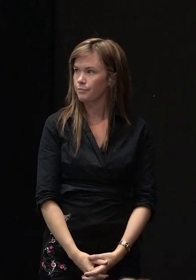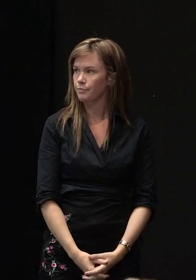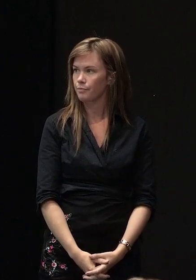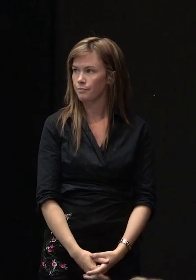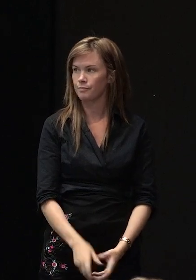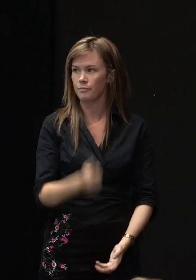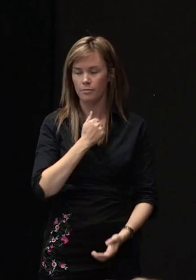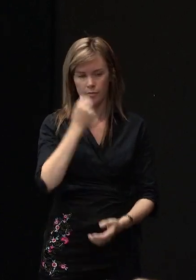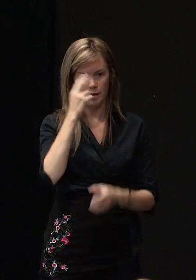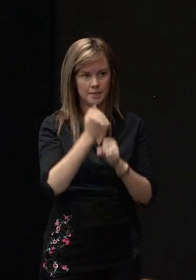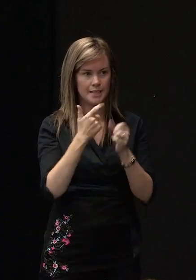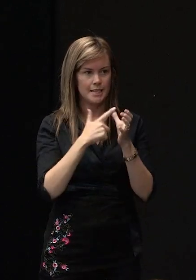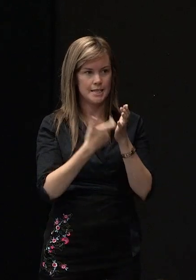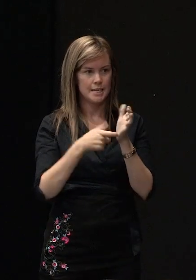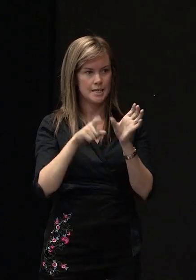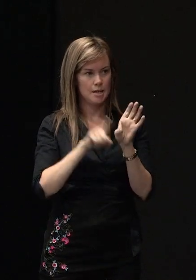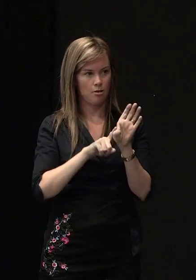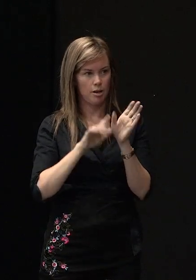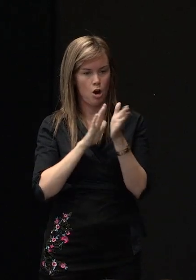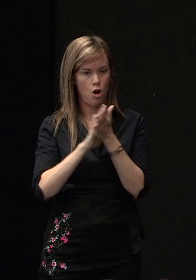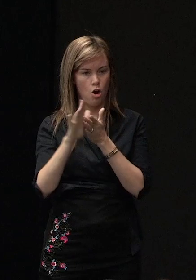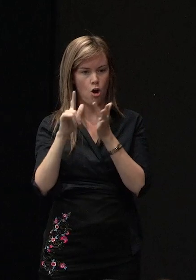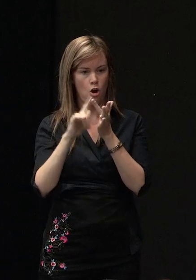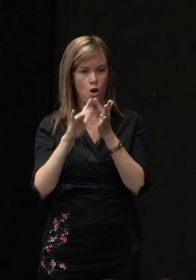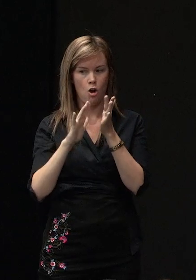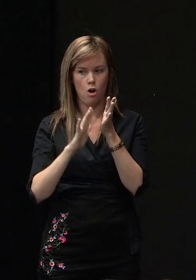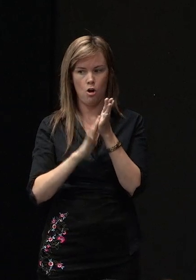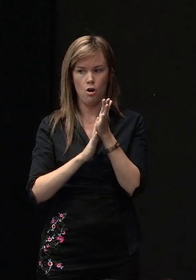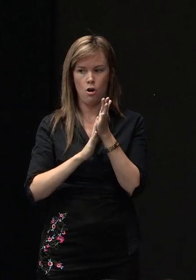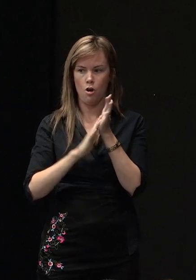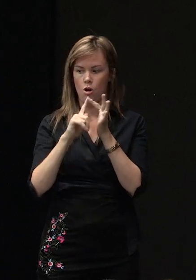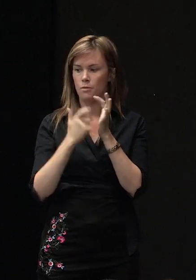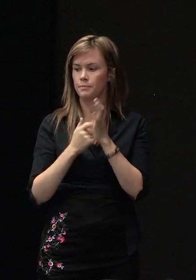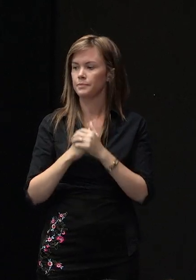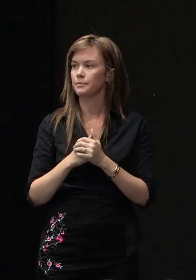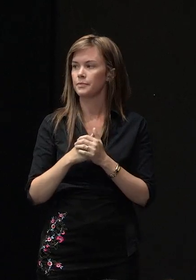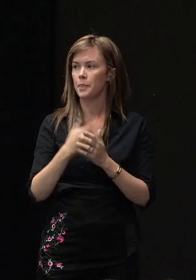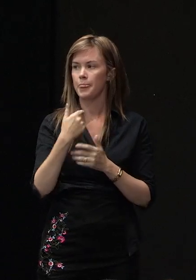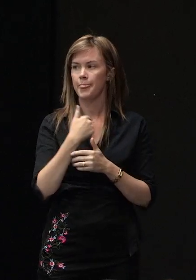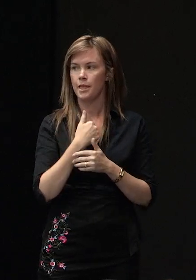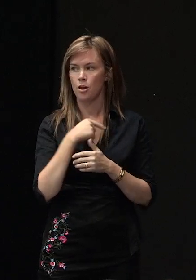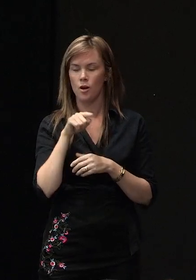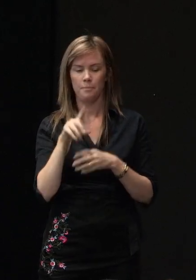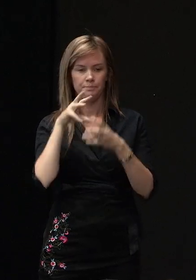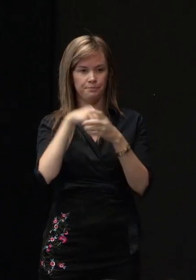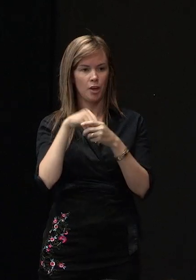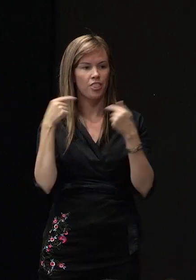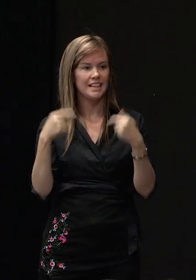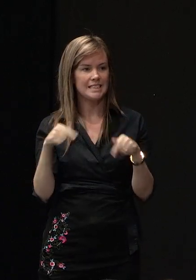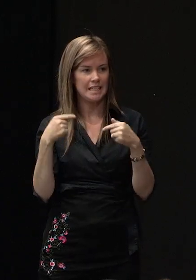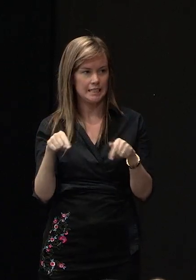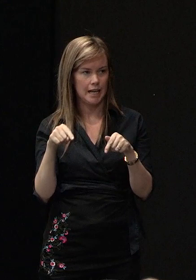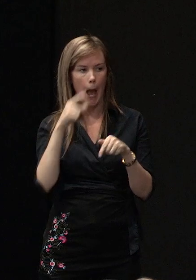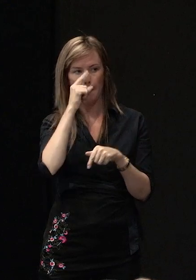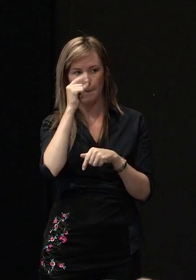My name's Gary Hyam. I'm an advisor with the consent system capability team of